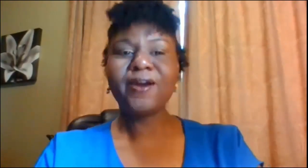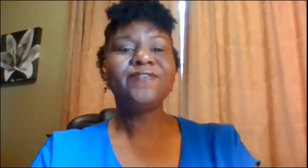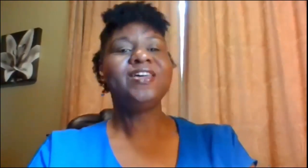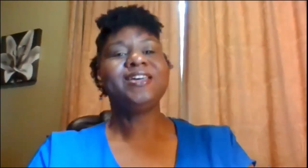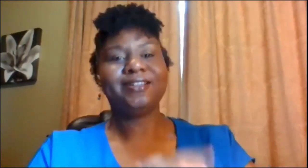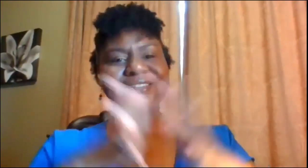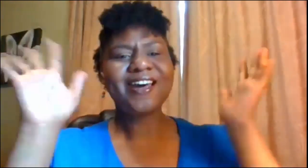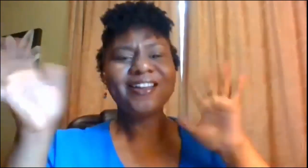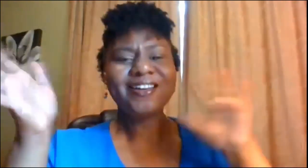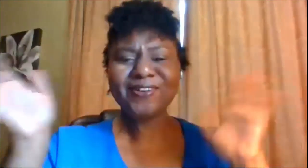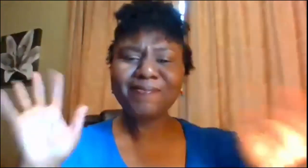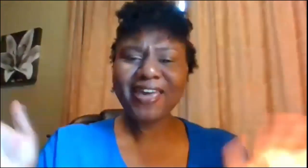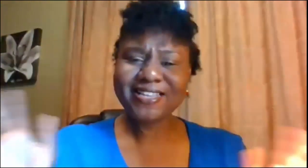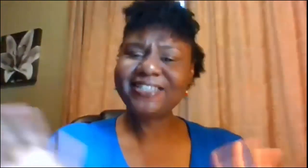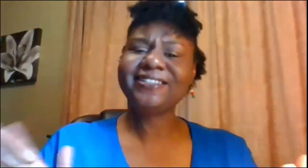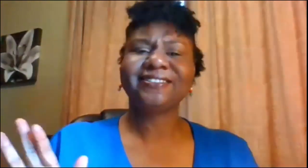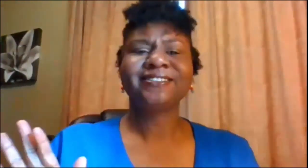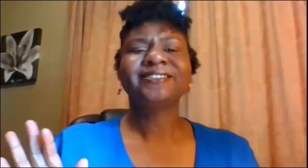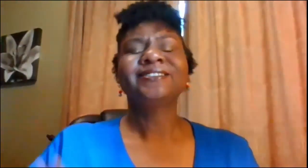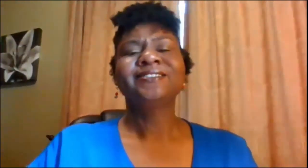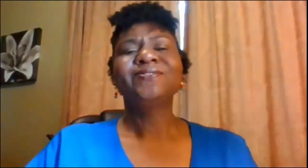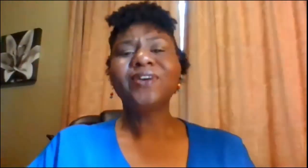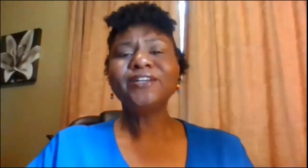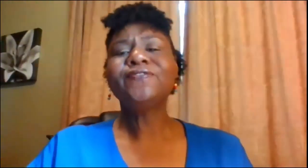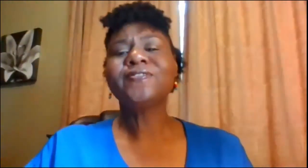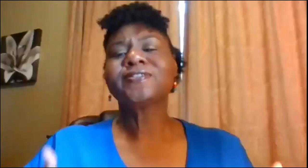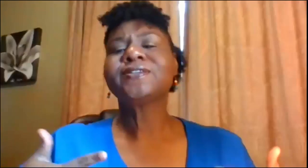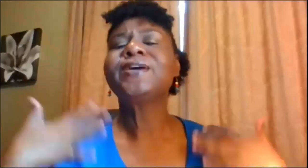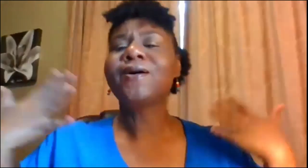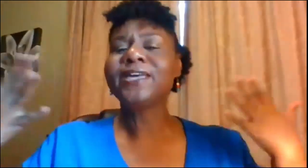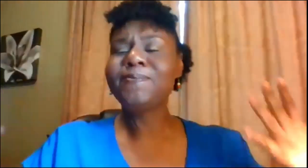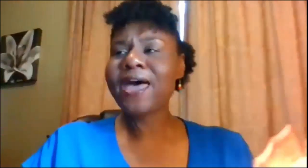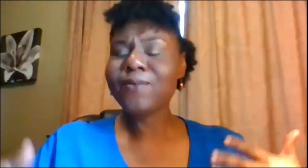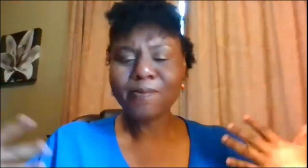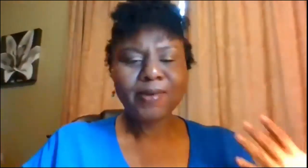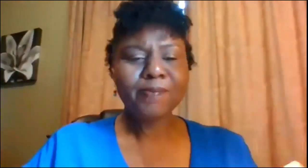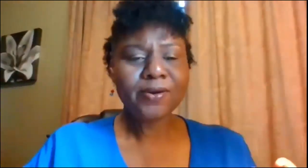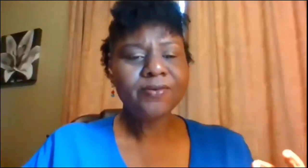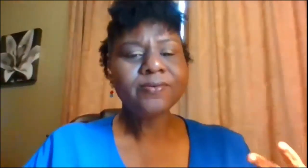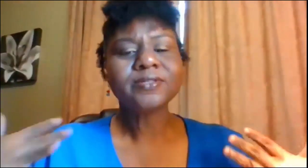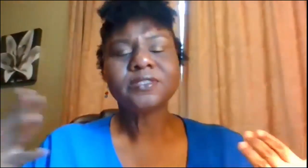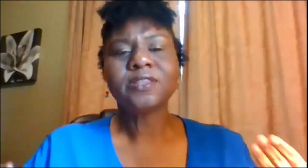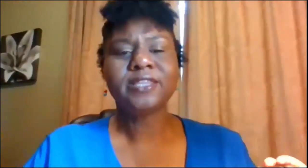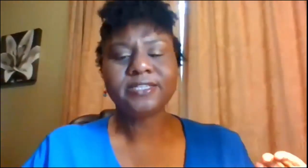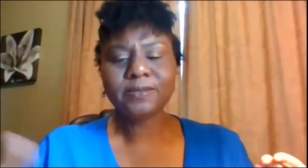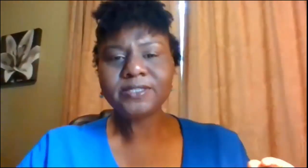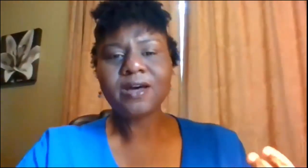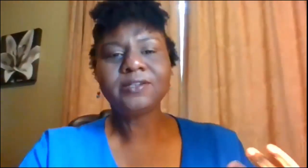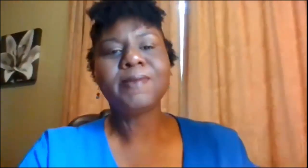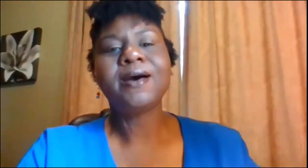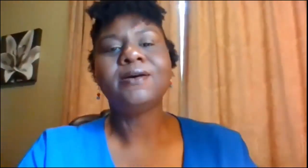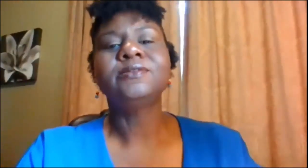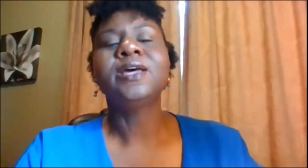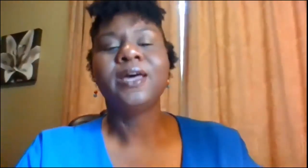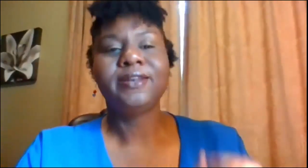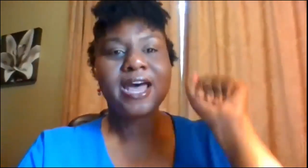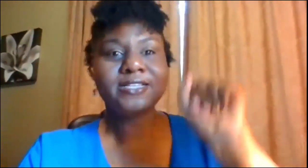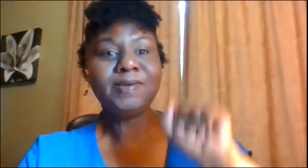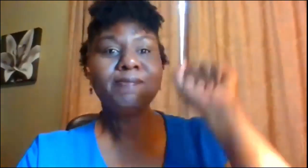perfect perfect y'all are doing amazing wonderful so y'all keep that remember the things that we talked about not to be